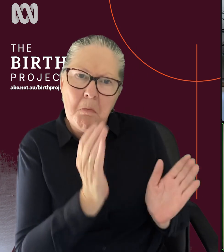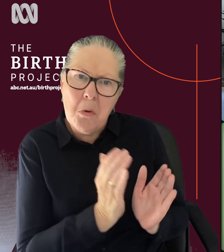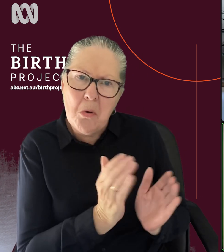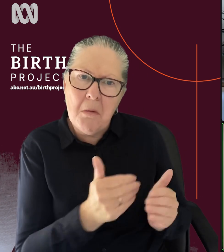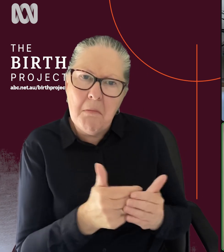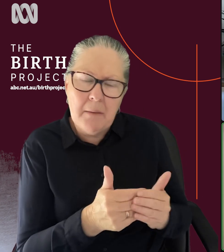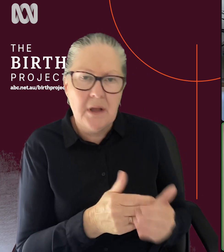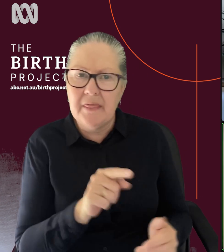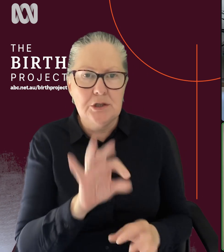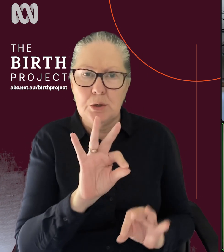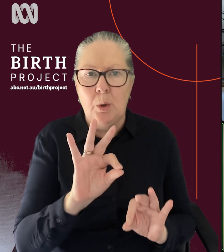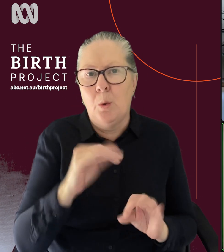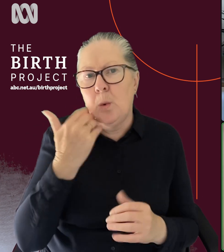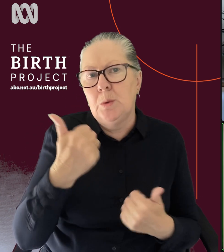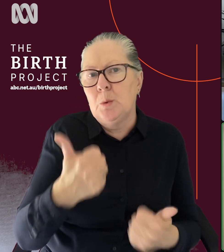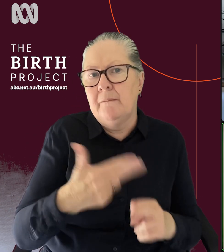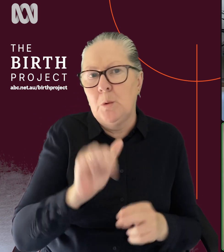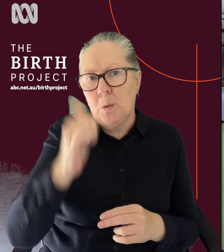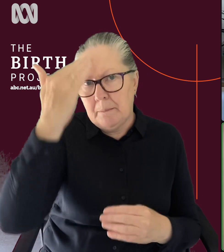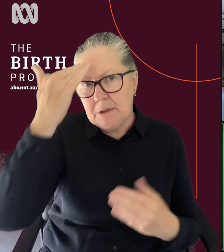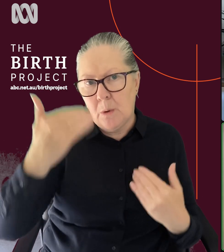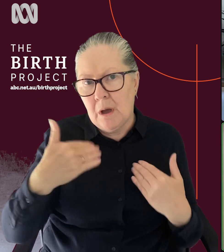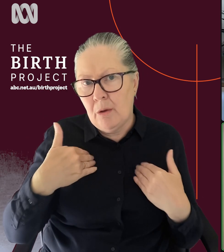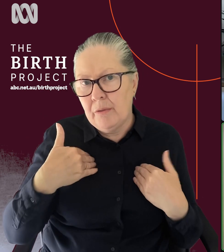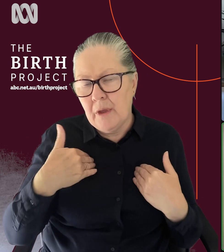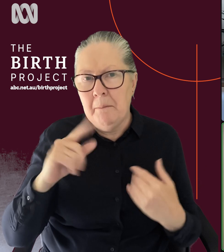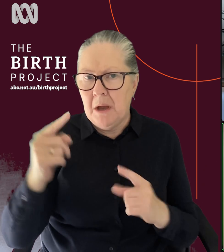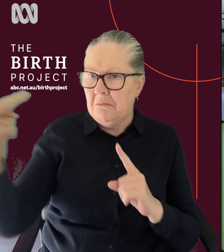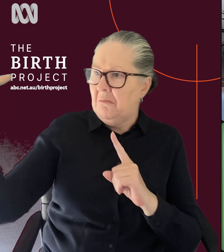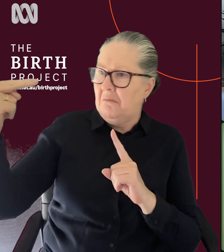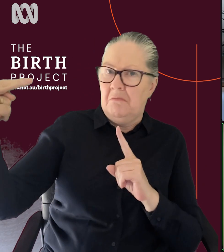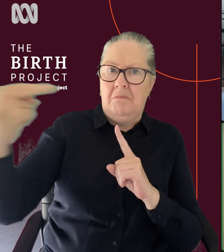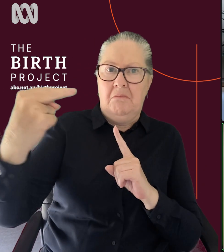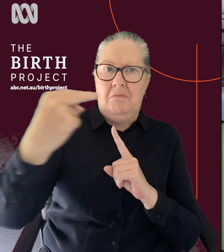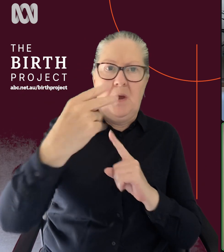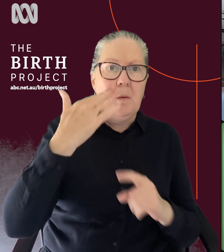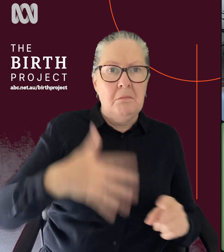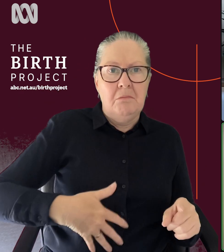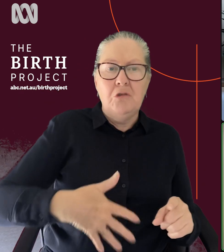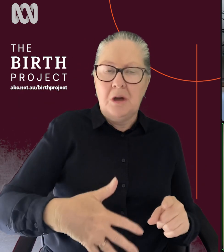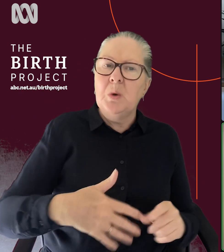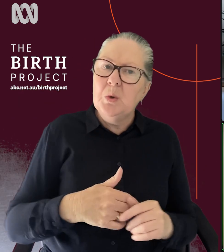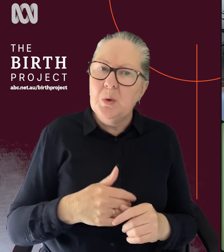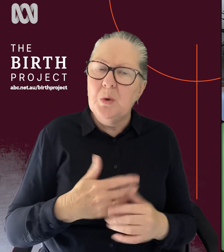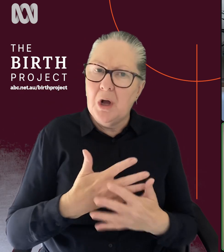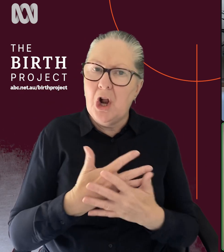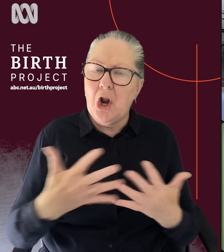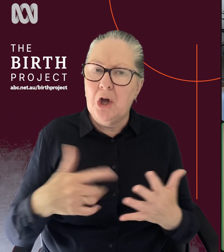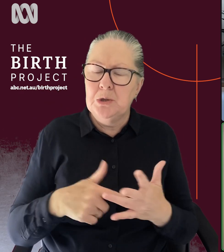neither is kind of good for your mental health. But, suddenly being viewed and kind of looked at in that way is, yeah, it's a lot to take on